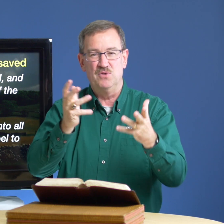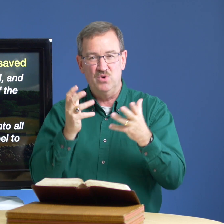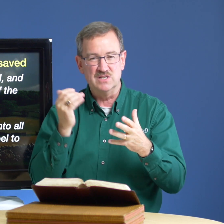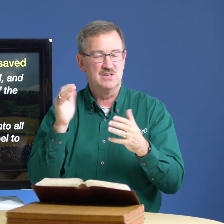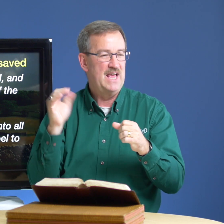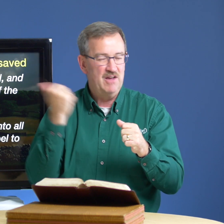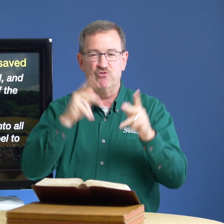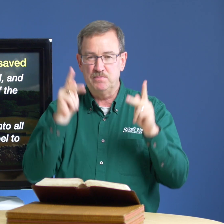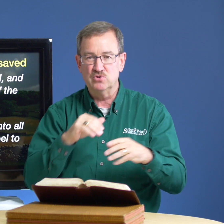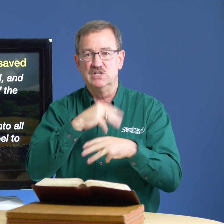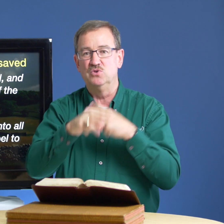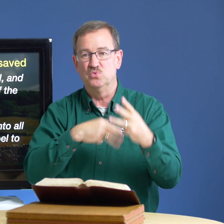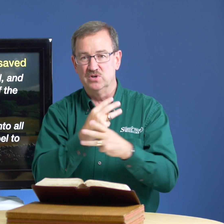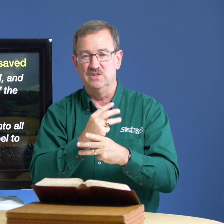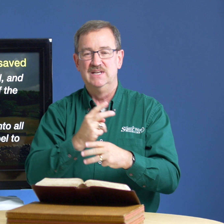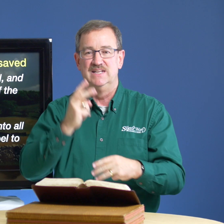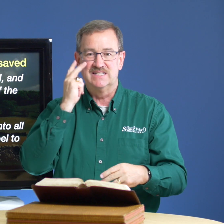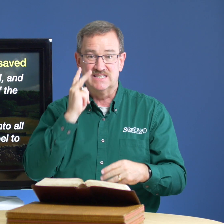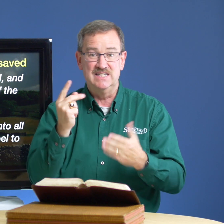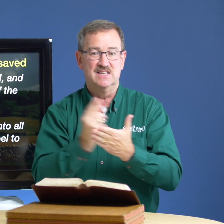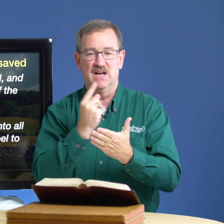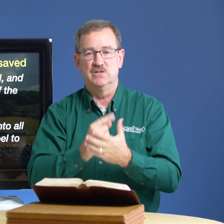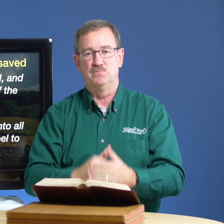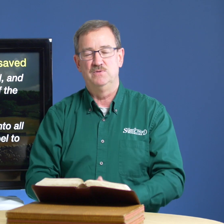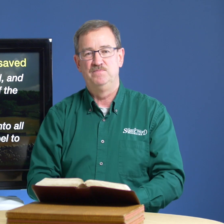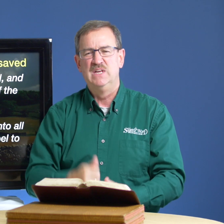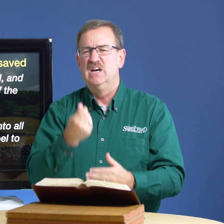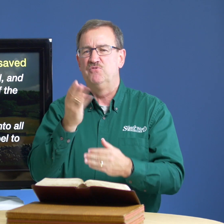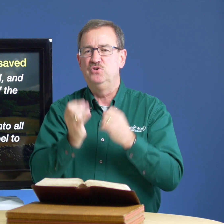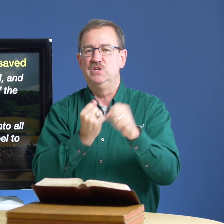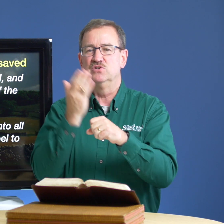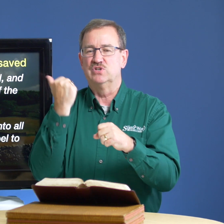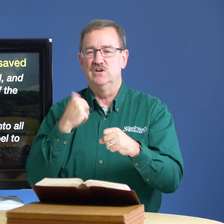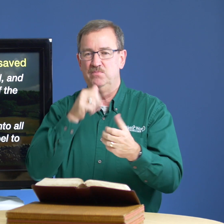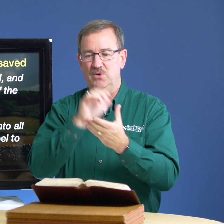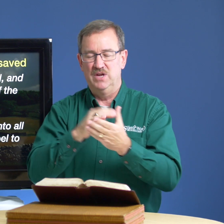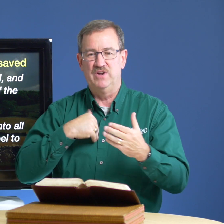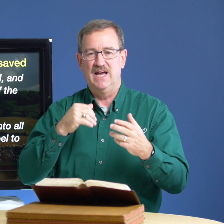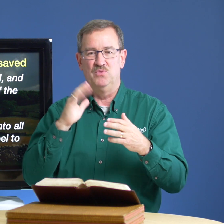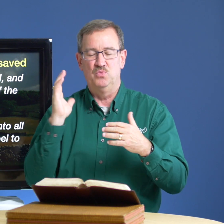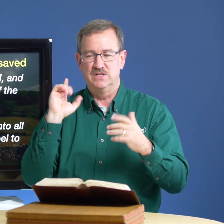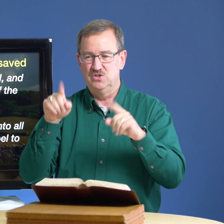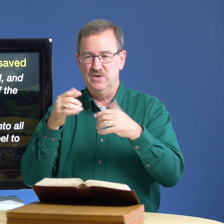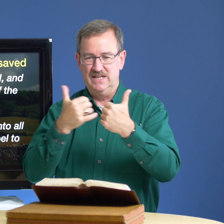wants every person in the world to see the gospel a few years ago my wife and i went to a